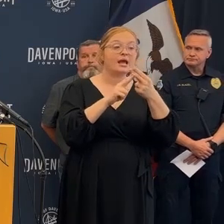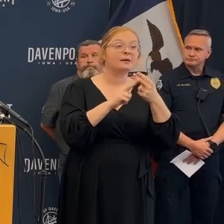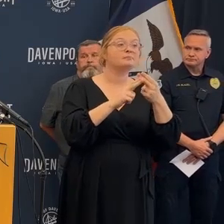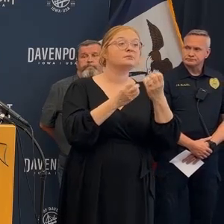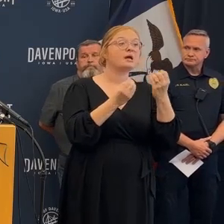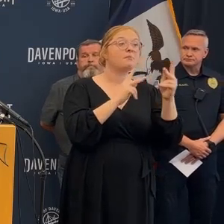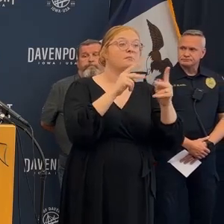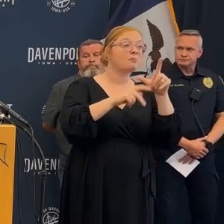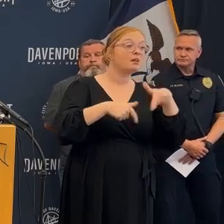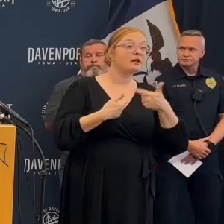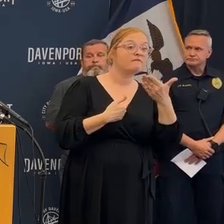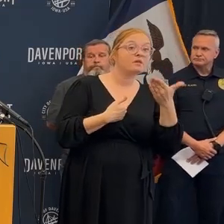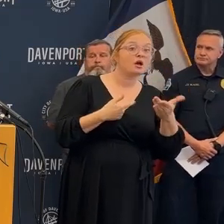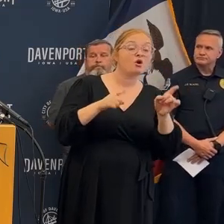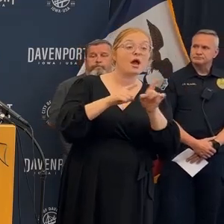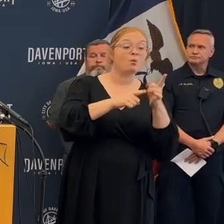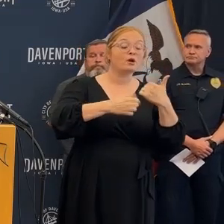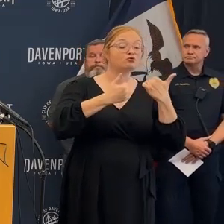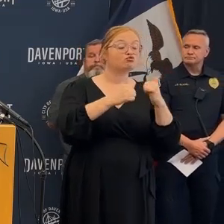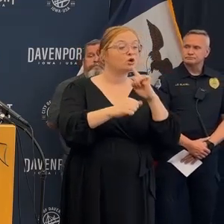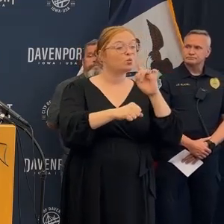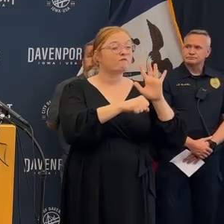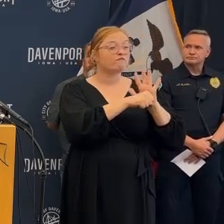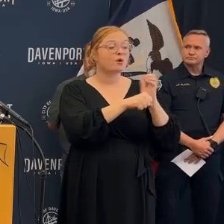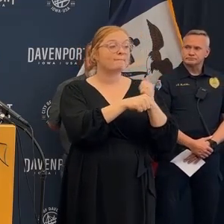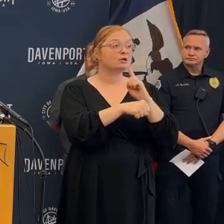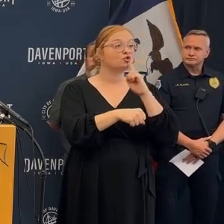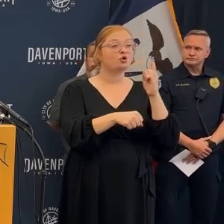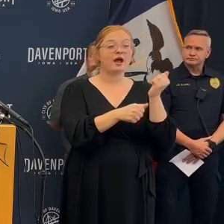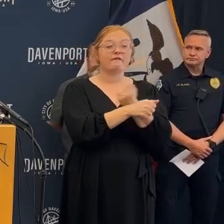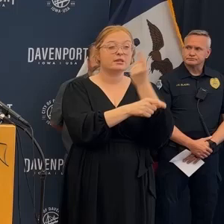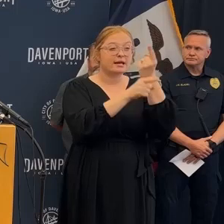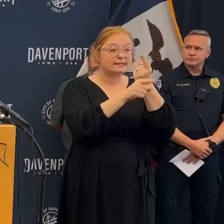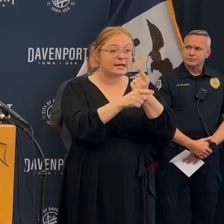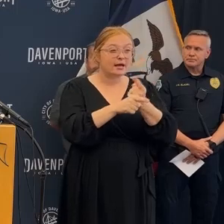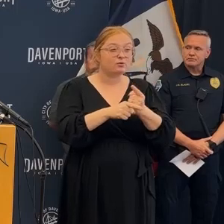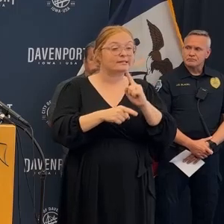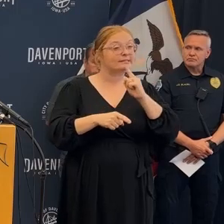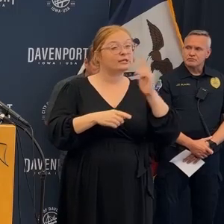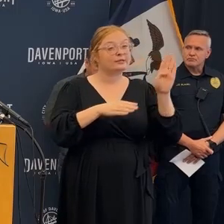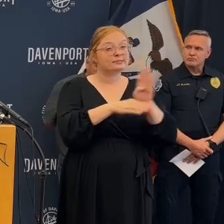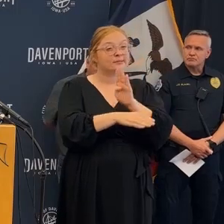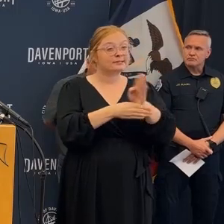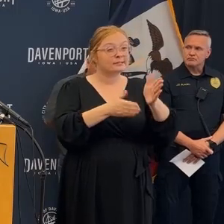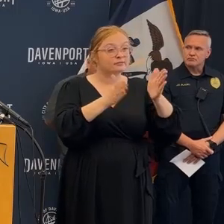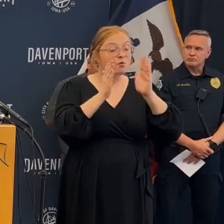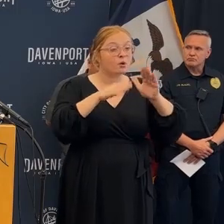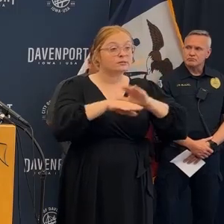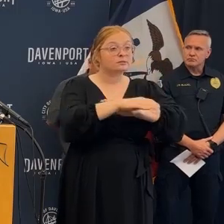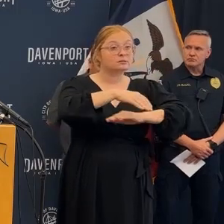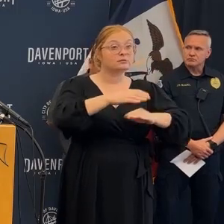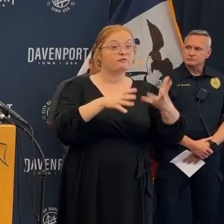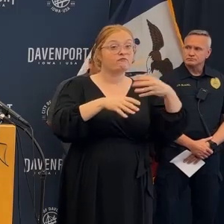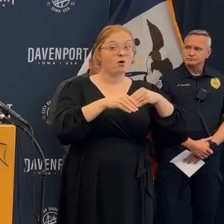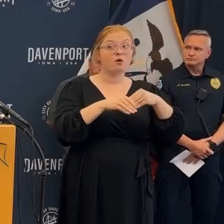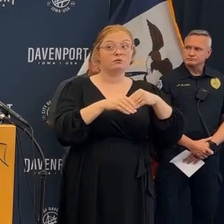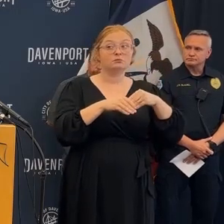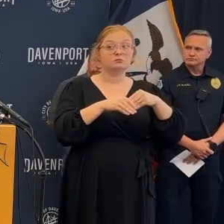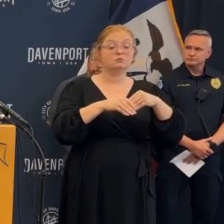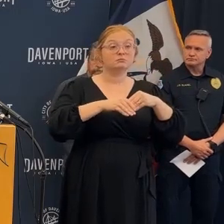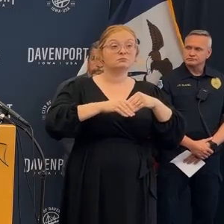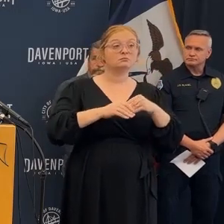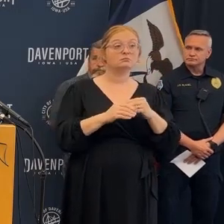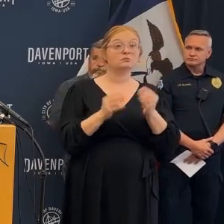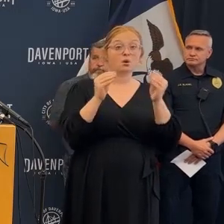thank you and there have been that is I will credit the police and chiefs folks we have been given multiple lists